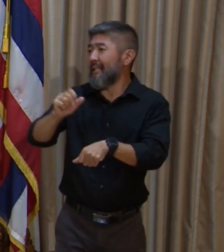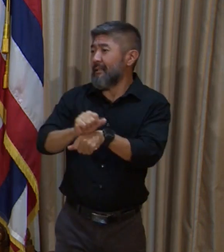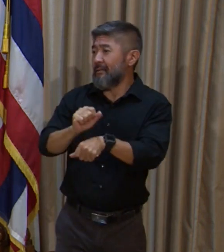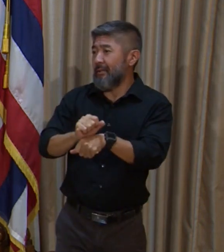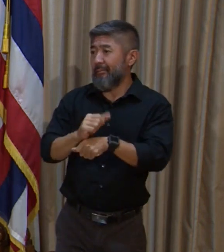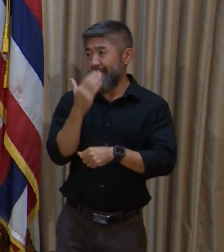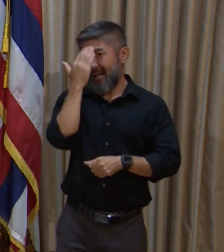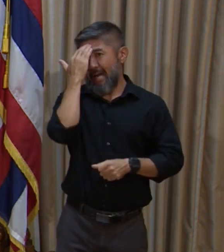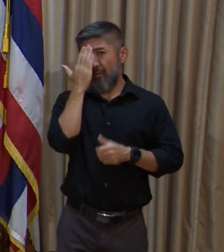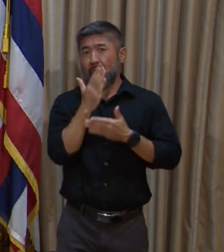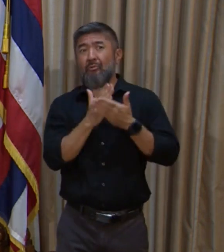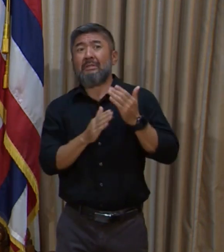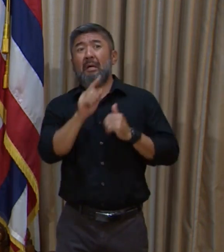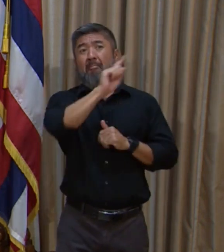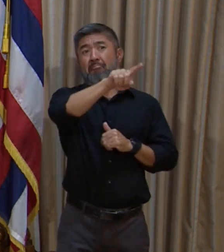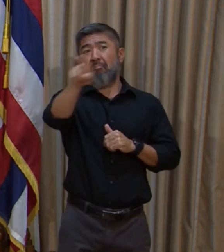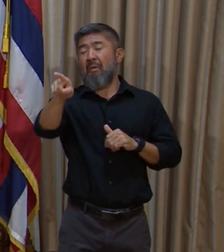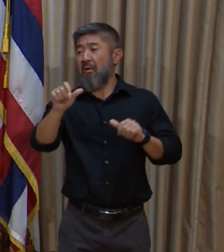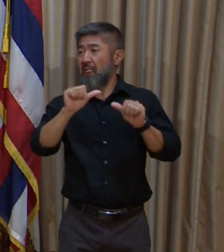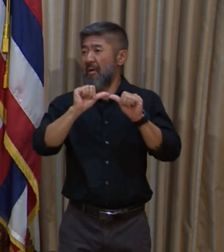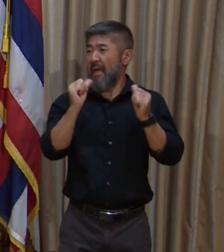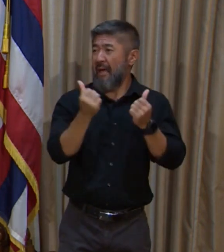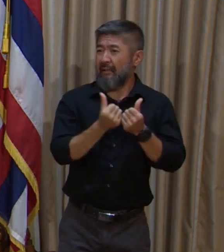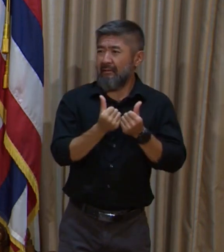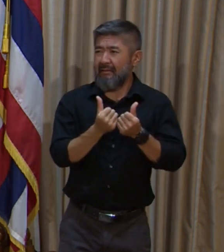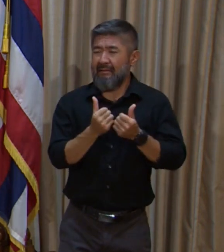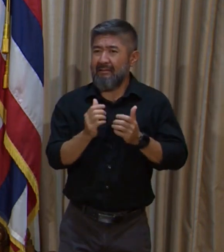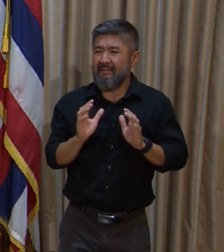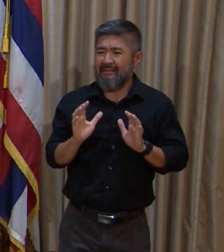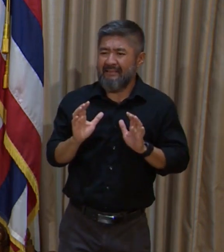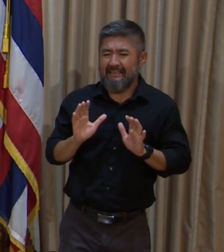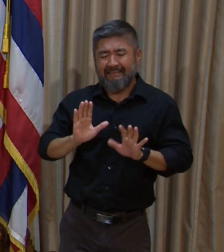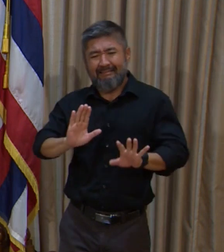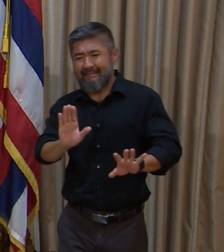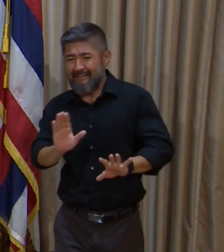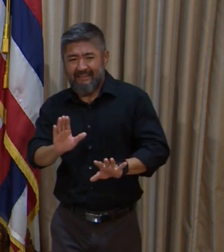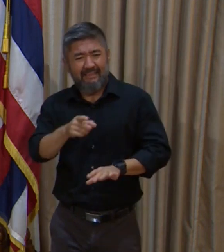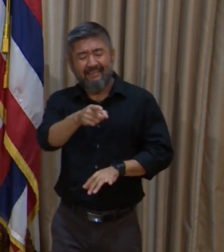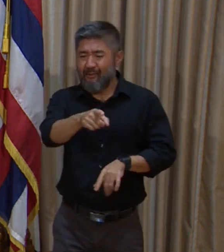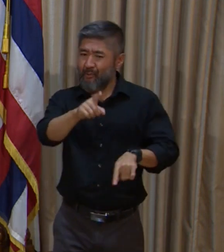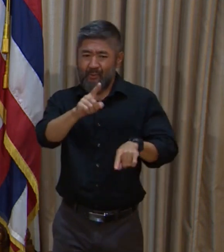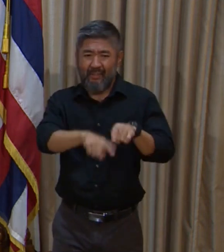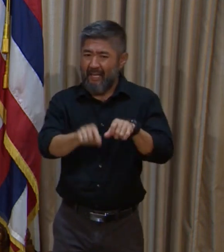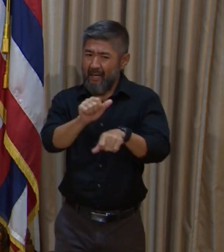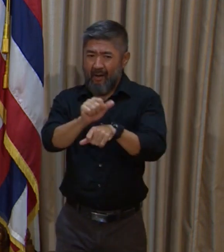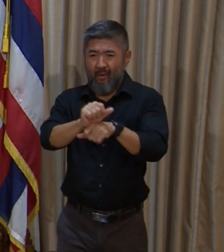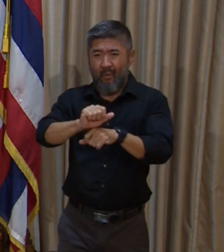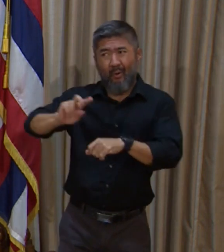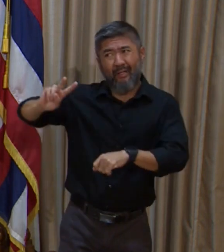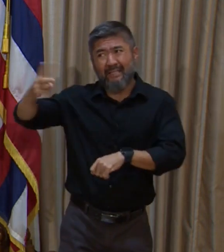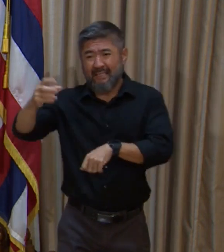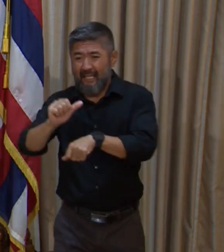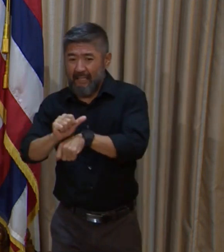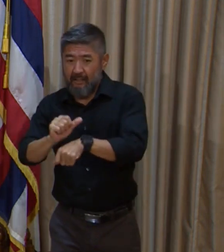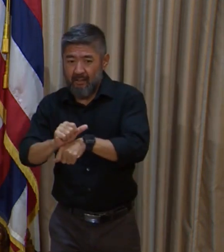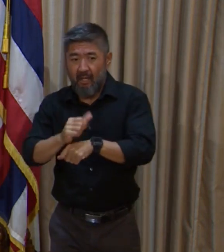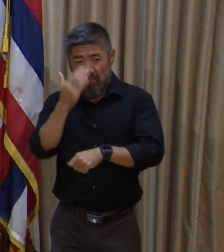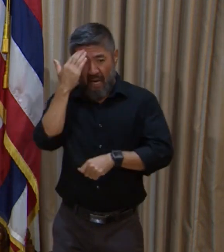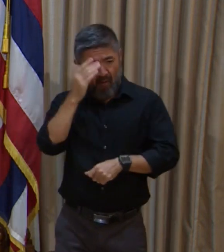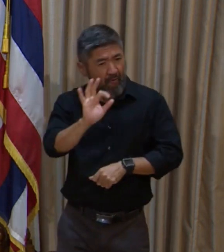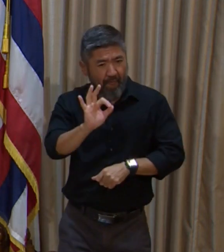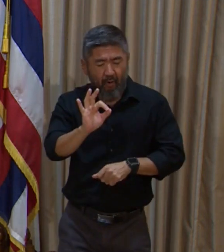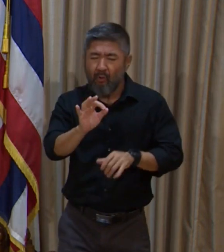on where you are, that don't want their employees working second jobs even if they're furloughed. Are there any